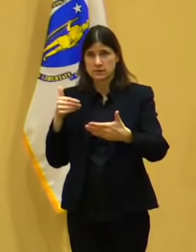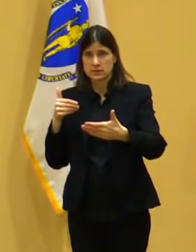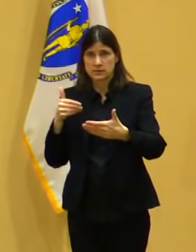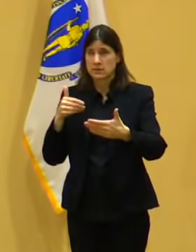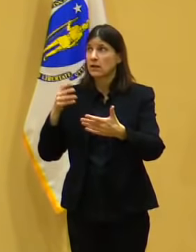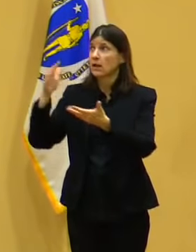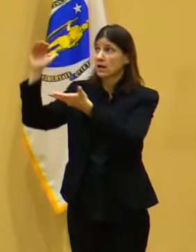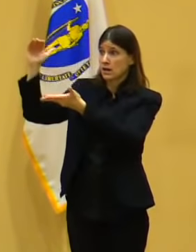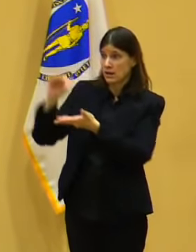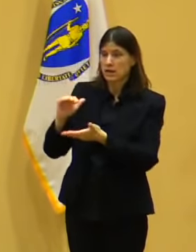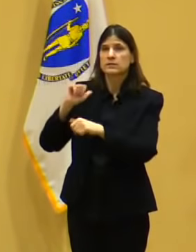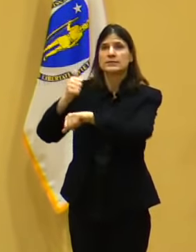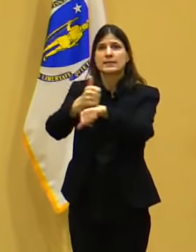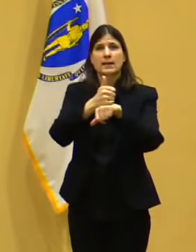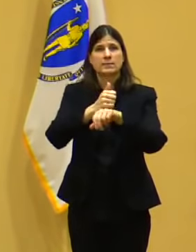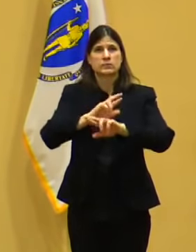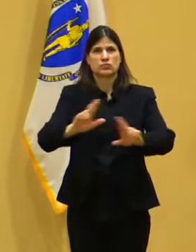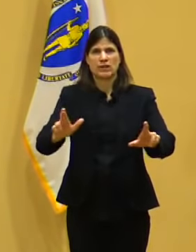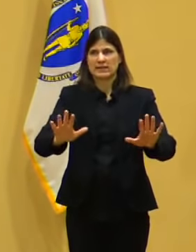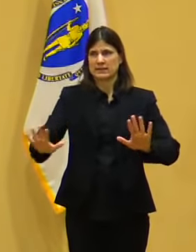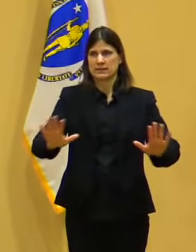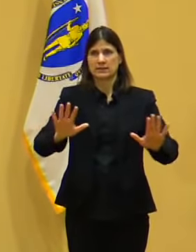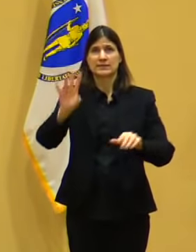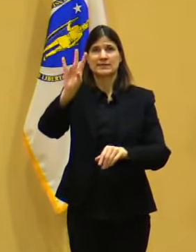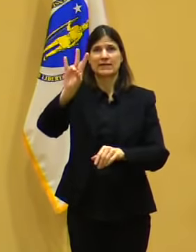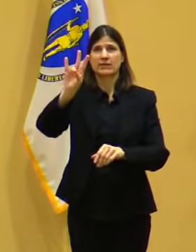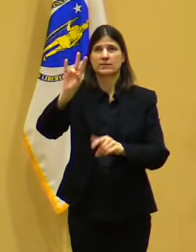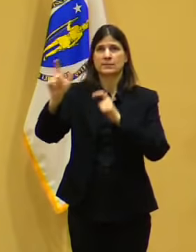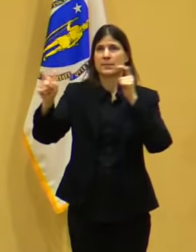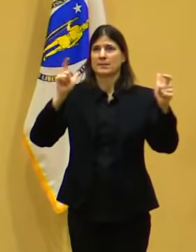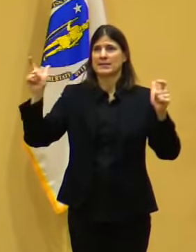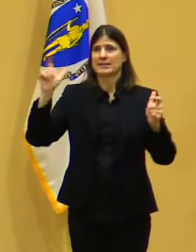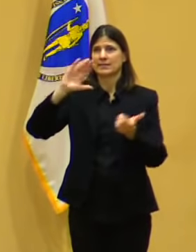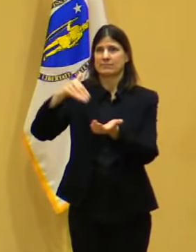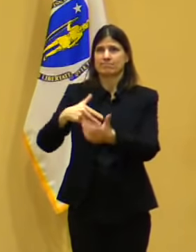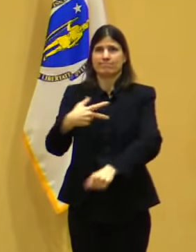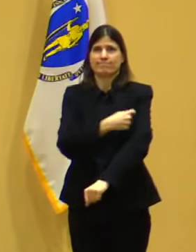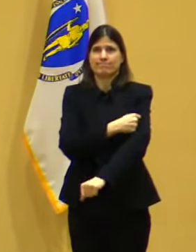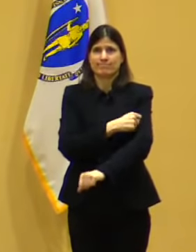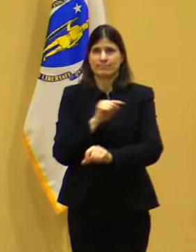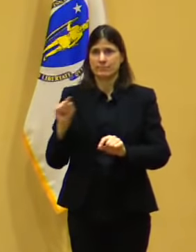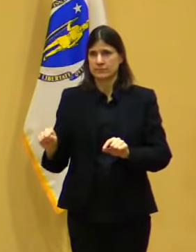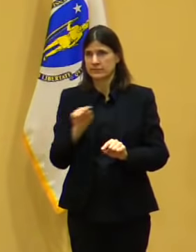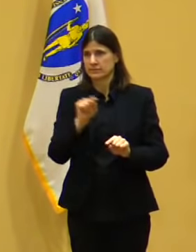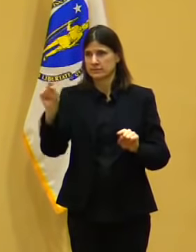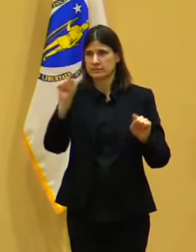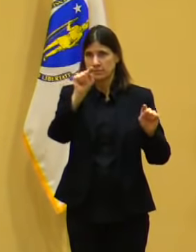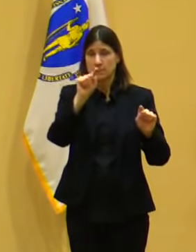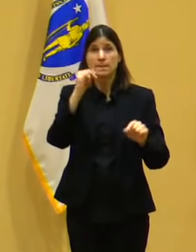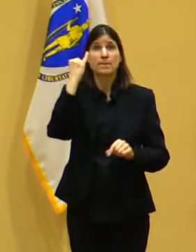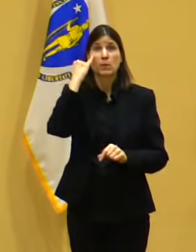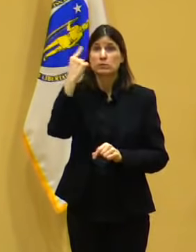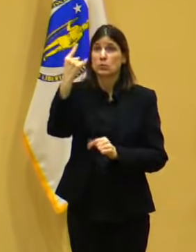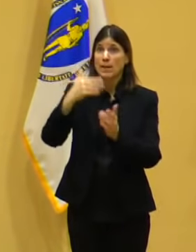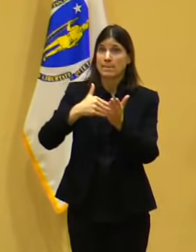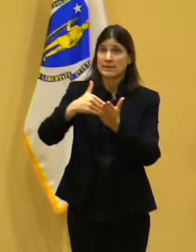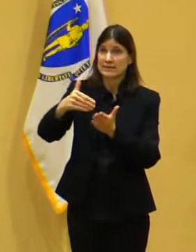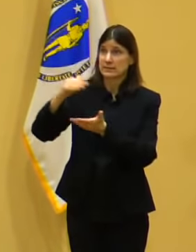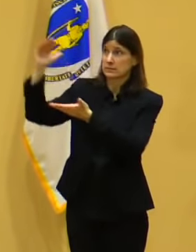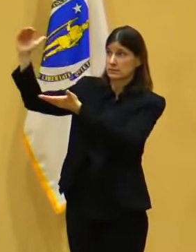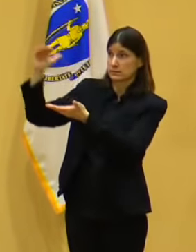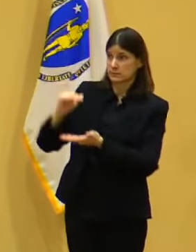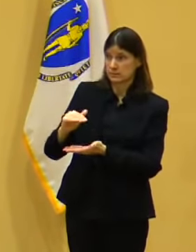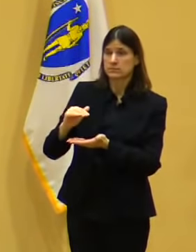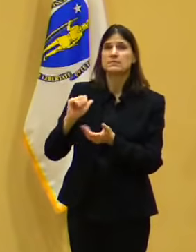We're building capacity with an assumption that at some point we're going to want to be doing a million of these a month. Right? When is that?